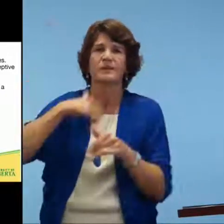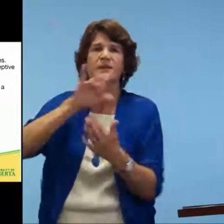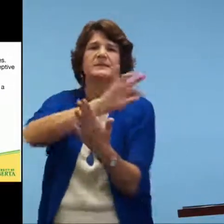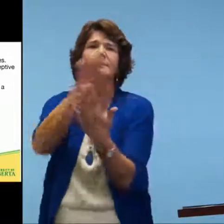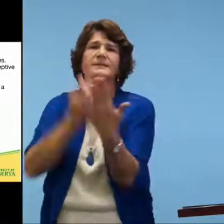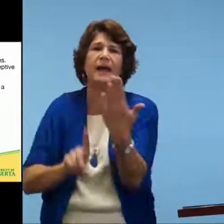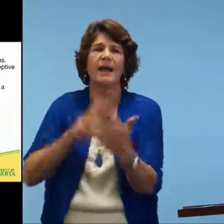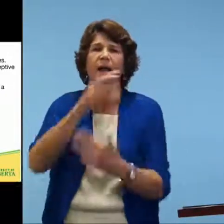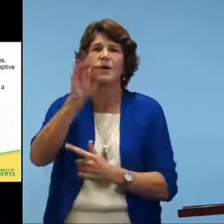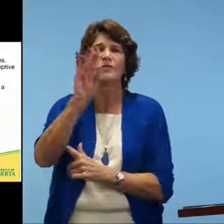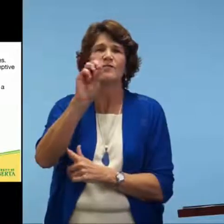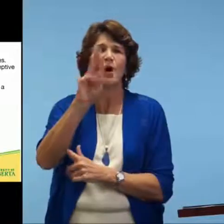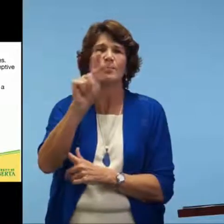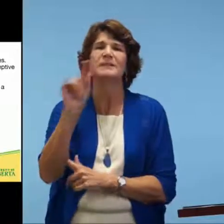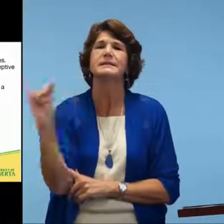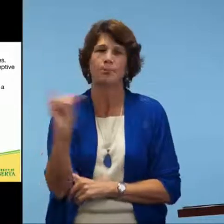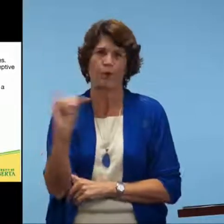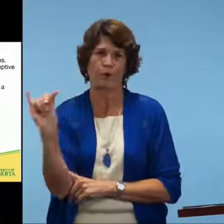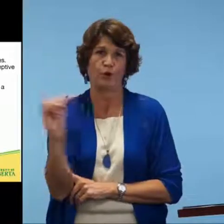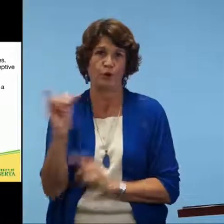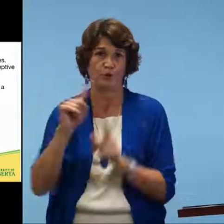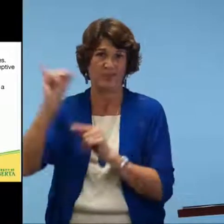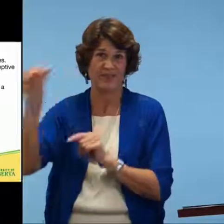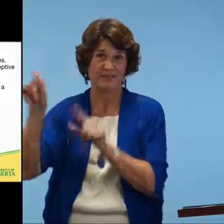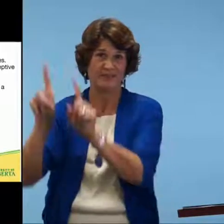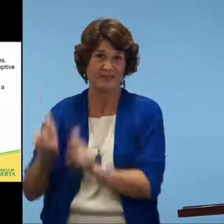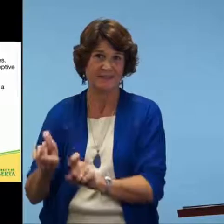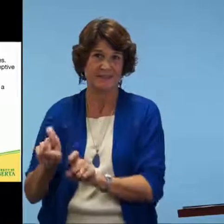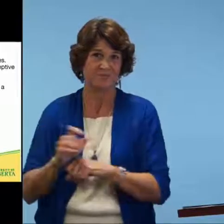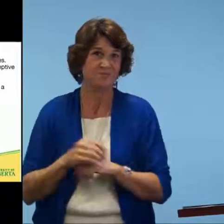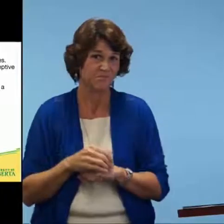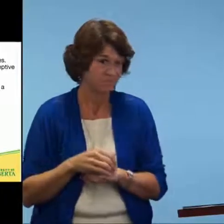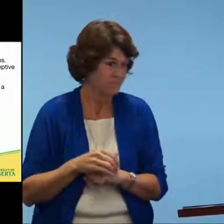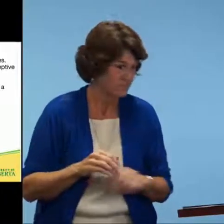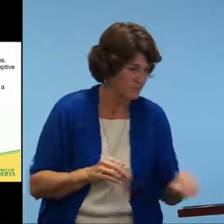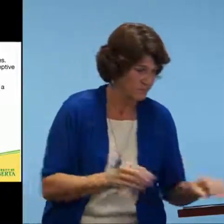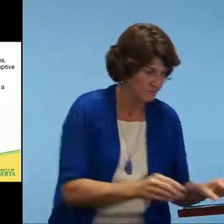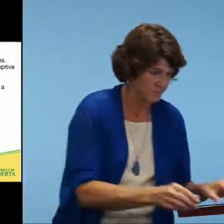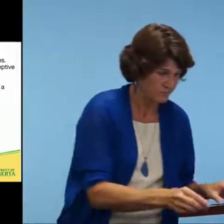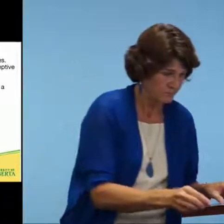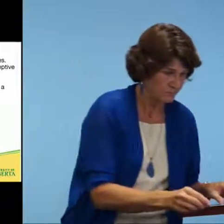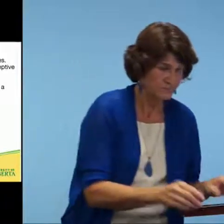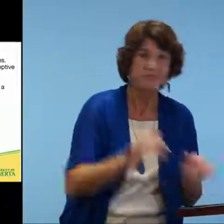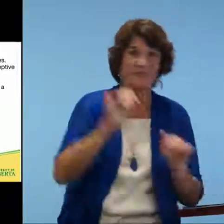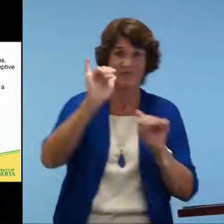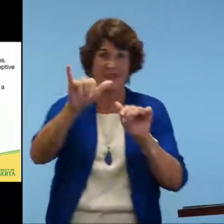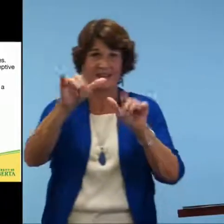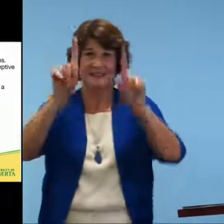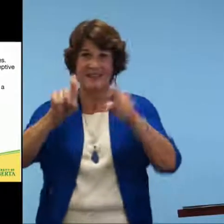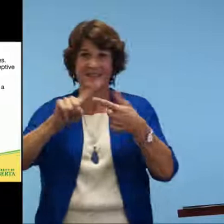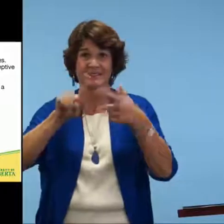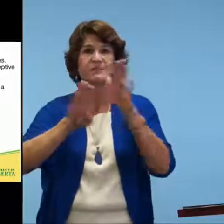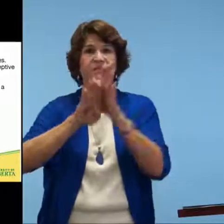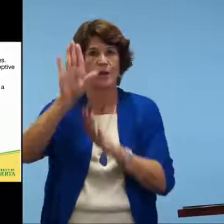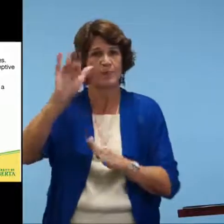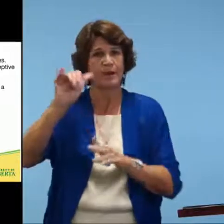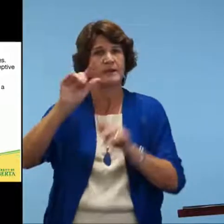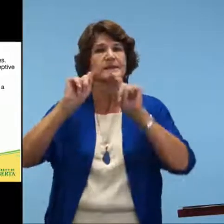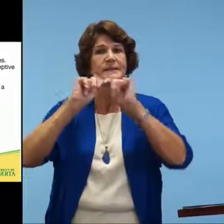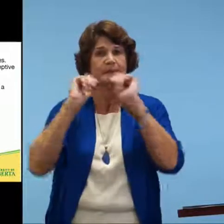standardized test. So the design and the format is very similar to that specific assessment tool. And again,